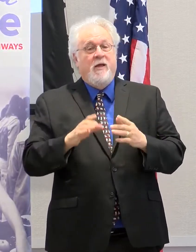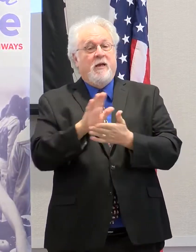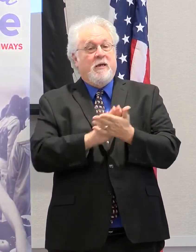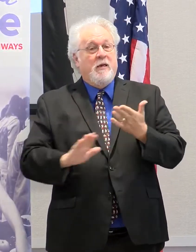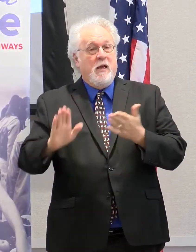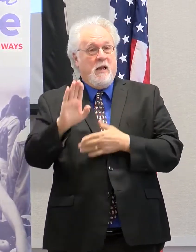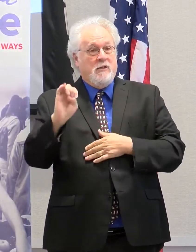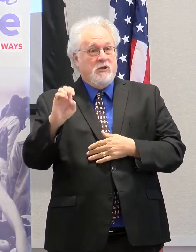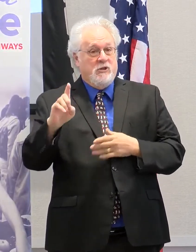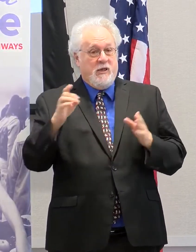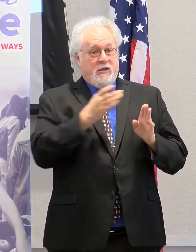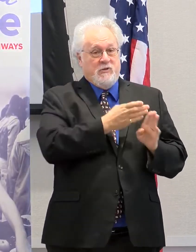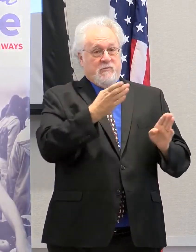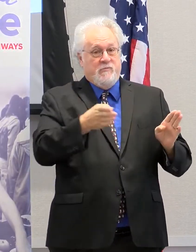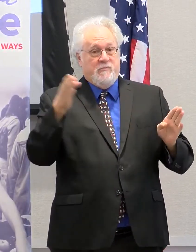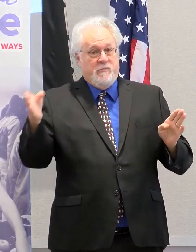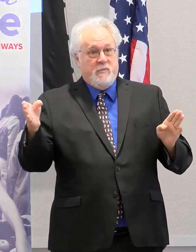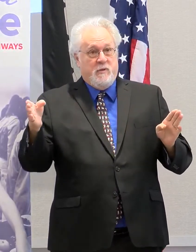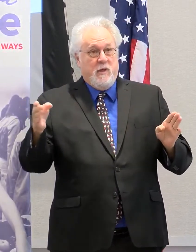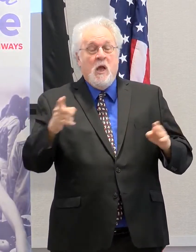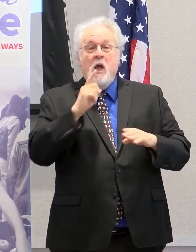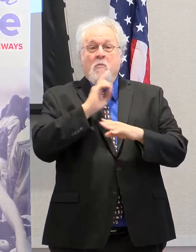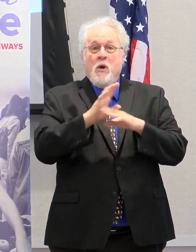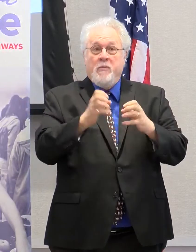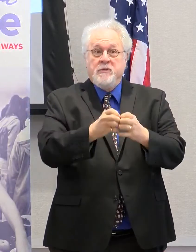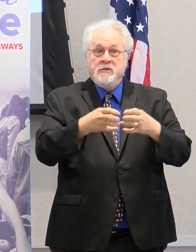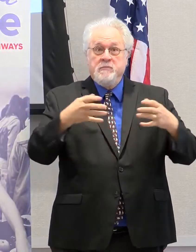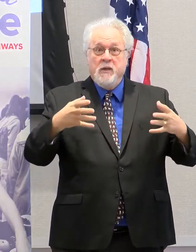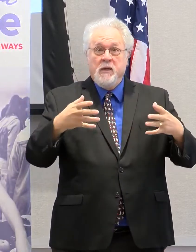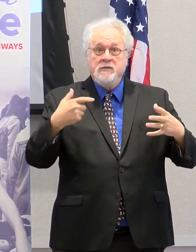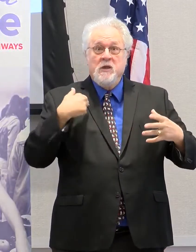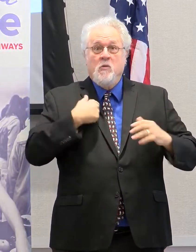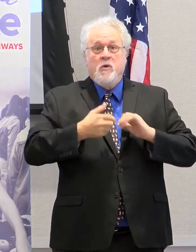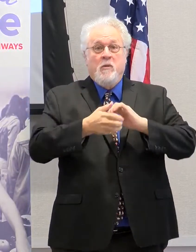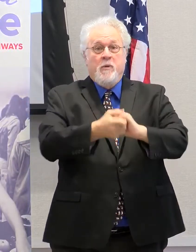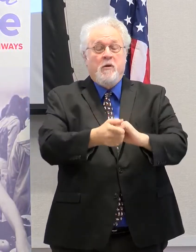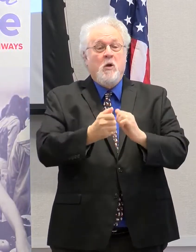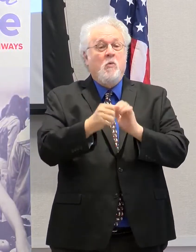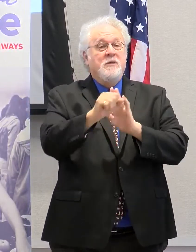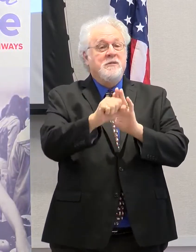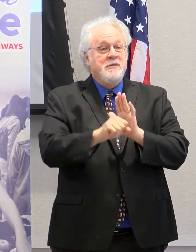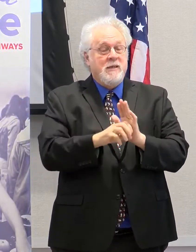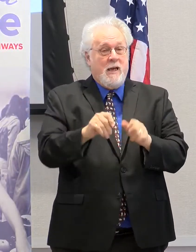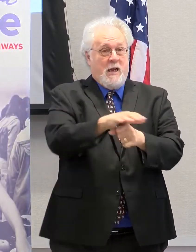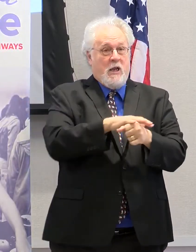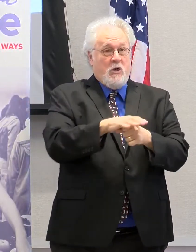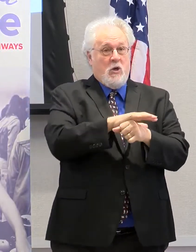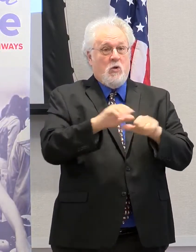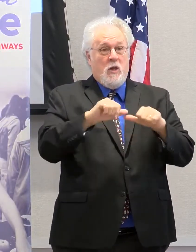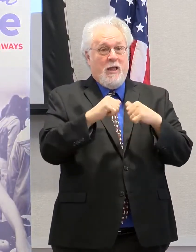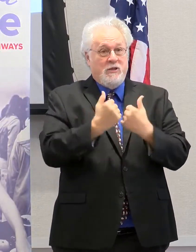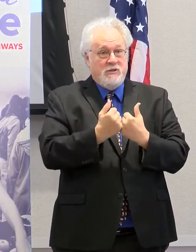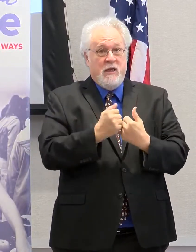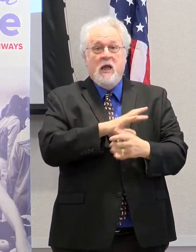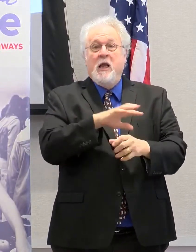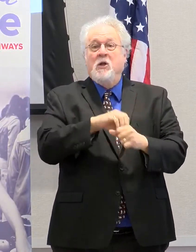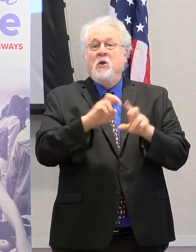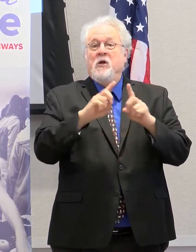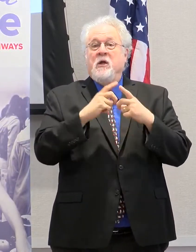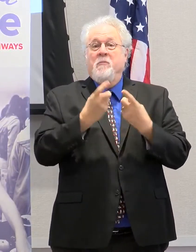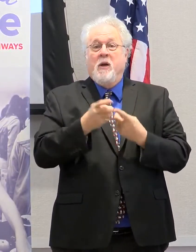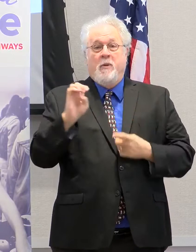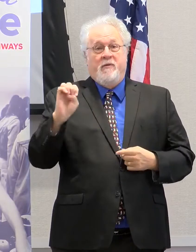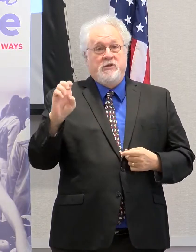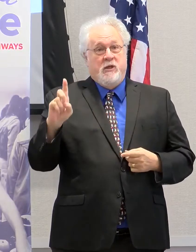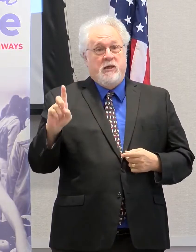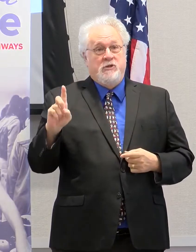education. As the Promise expands, we're also partnering with state and local agencies, including the Department of